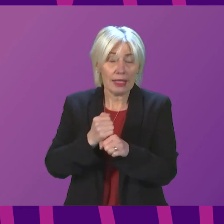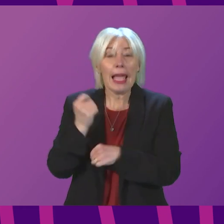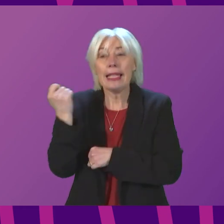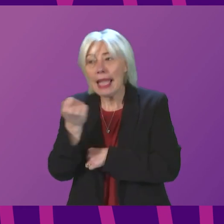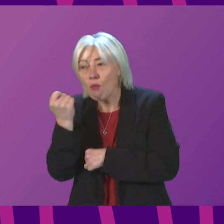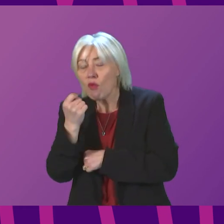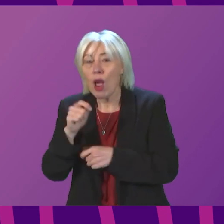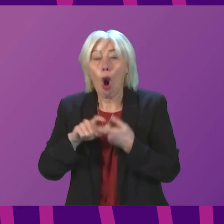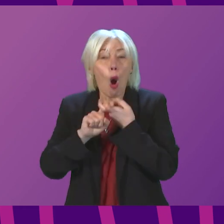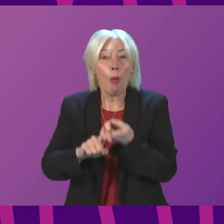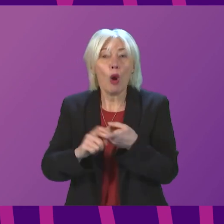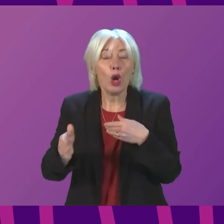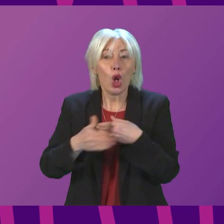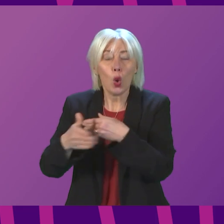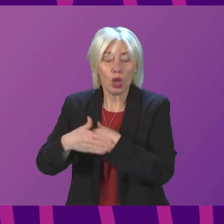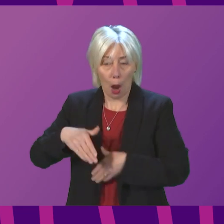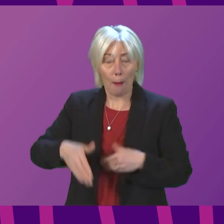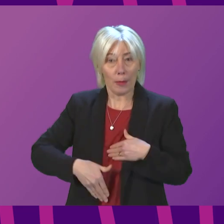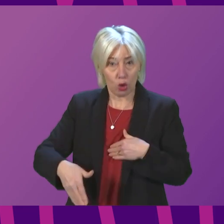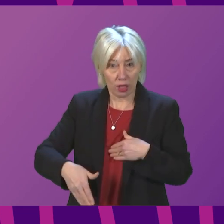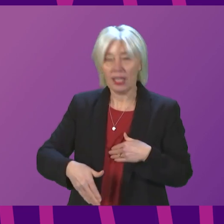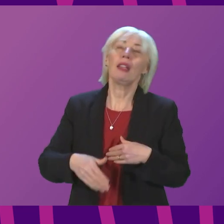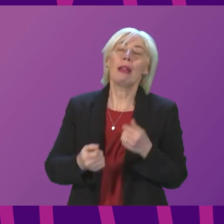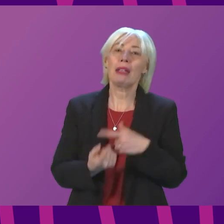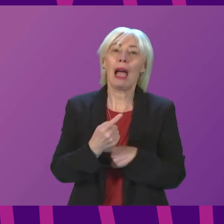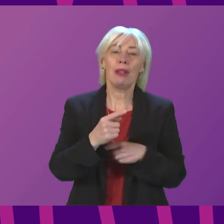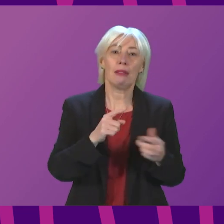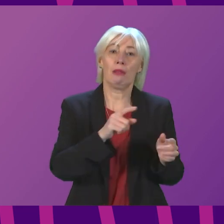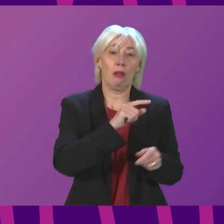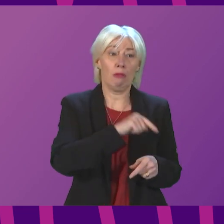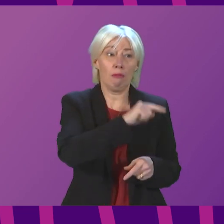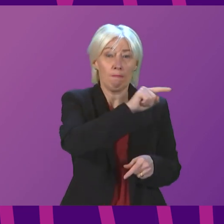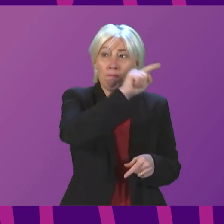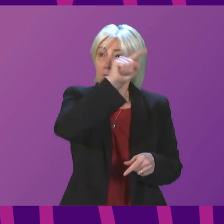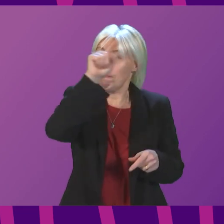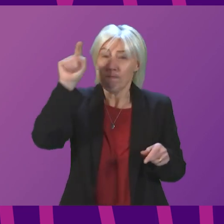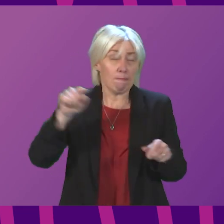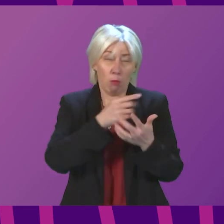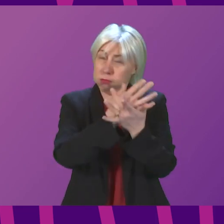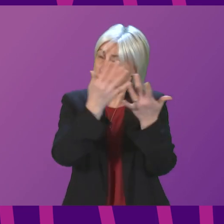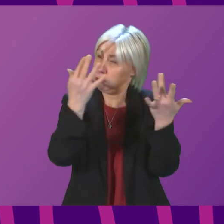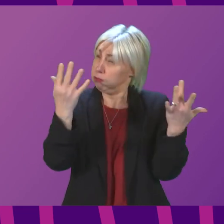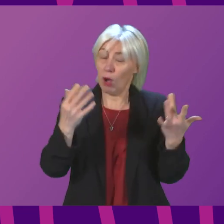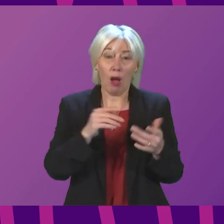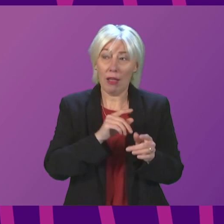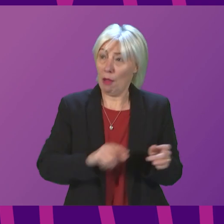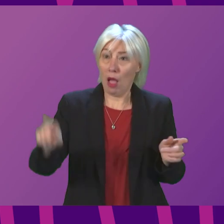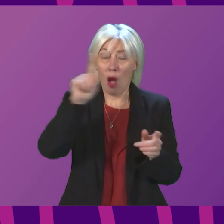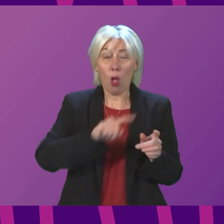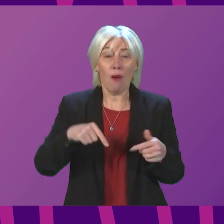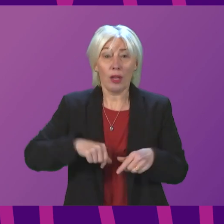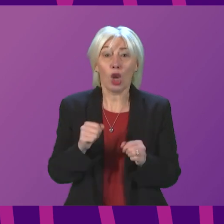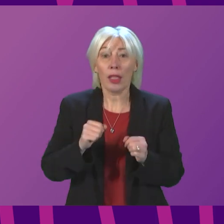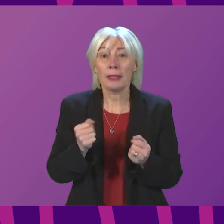of maternity units has reduced services in Inverclyde, Paisley, Skye, Caithness, Angus, Perth and Dunfries.